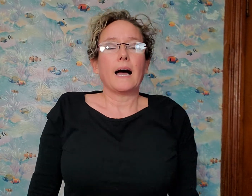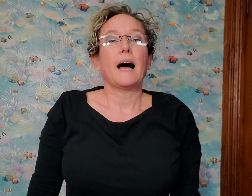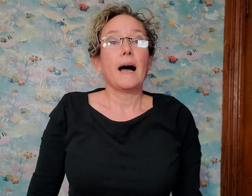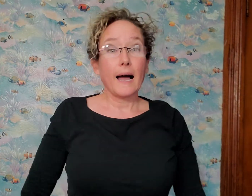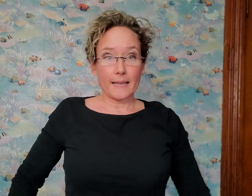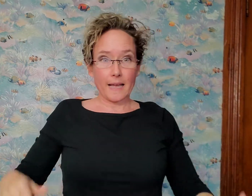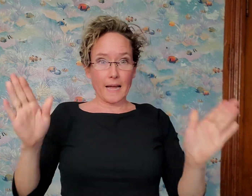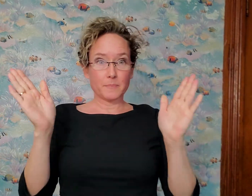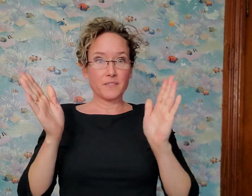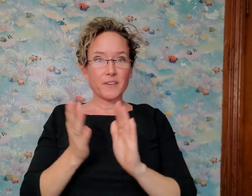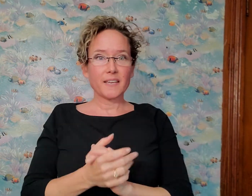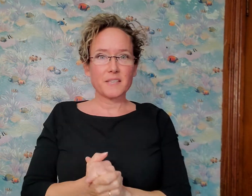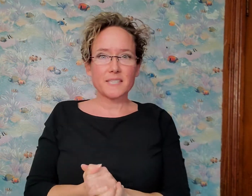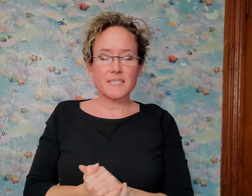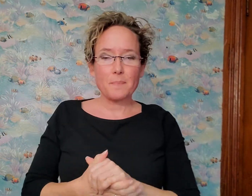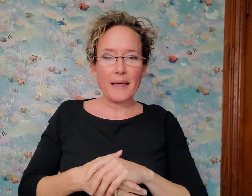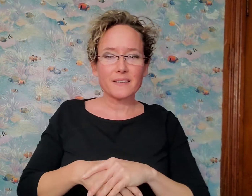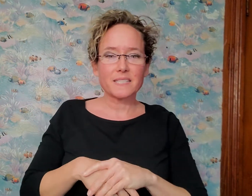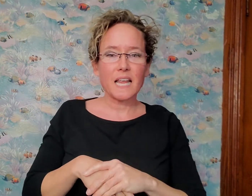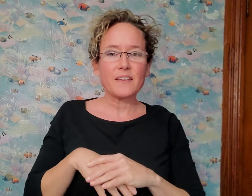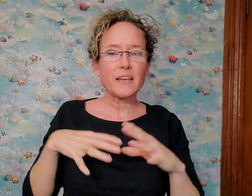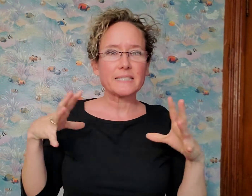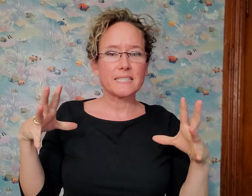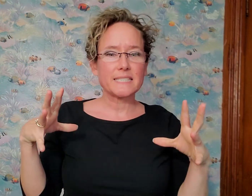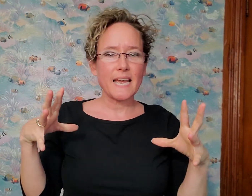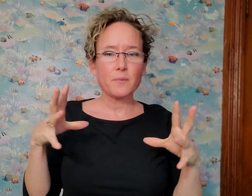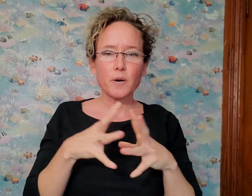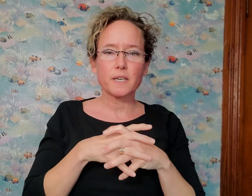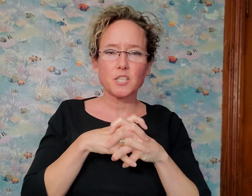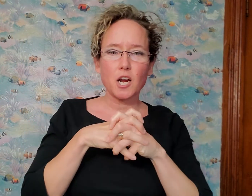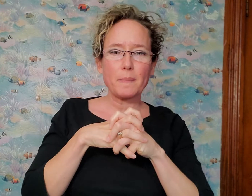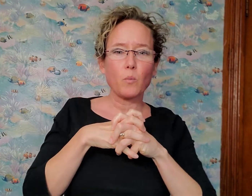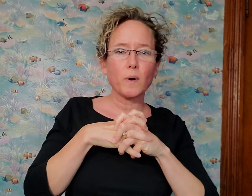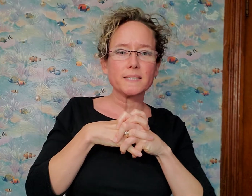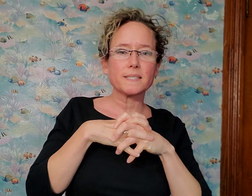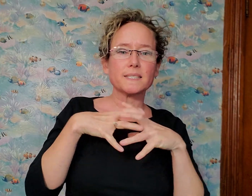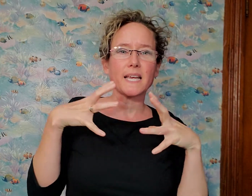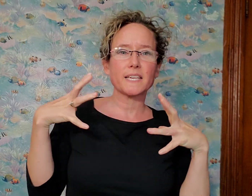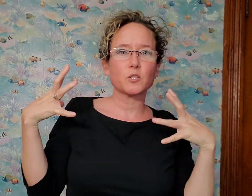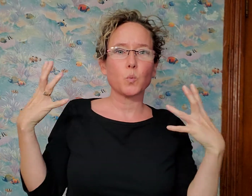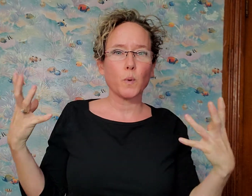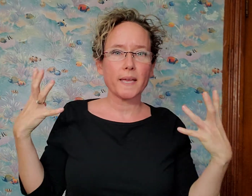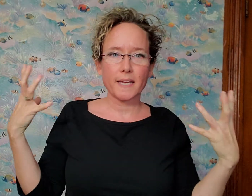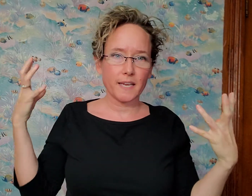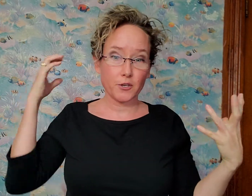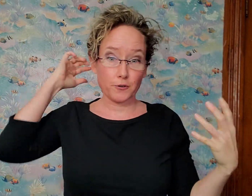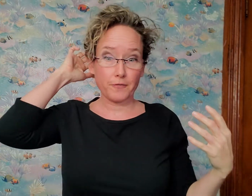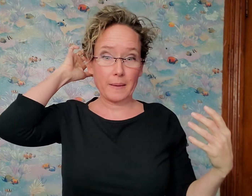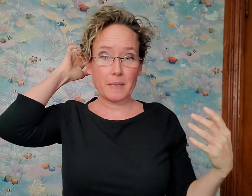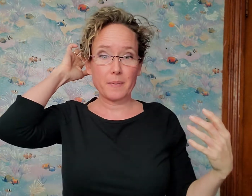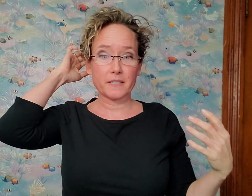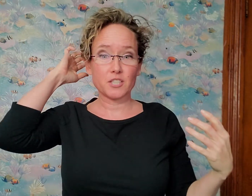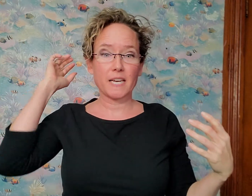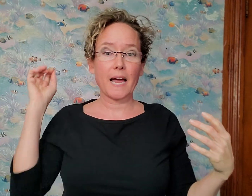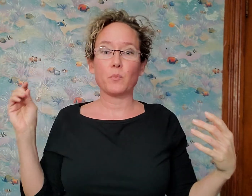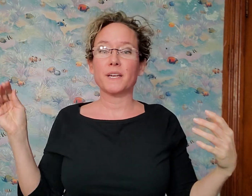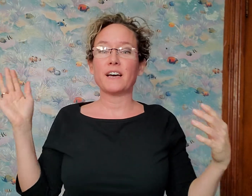Hi, I'm Tiffany and this is The Balanced Life and today we're going to talk about what does it take to win in your family budget. I want to